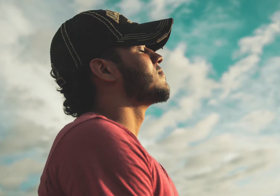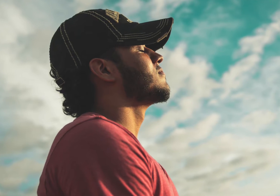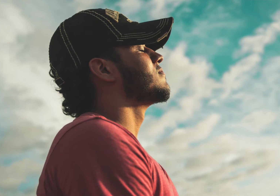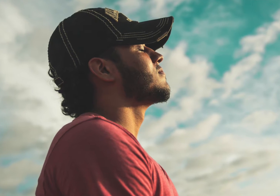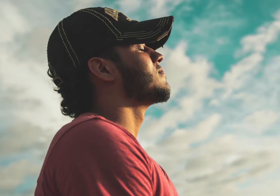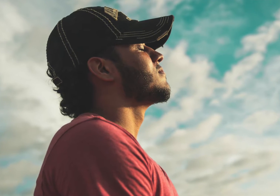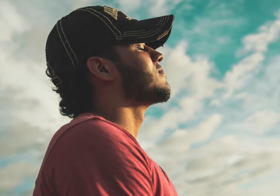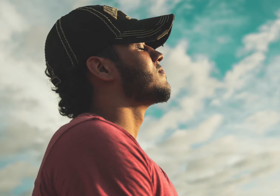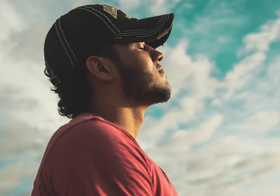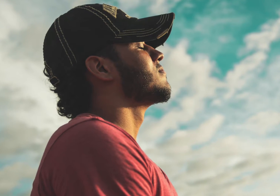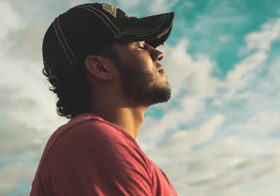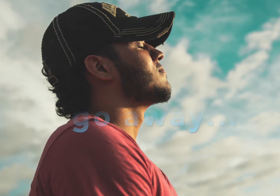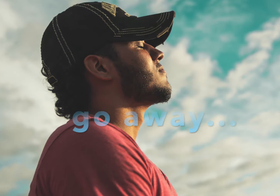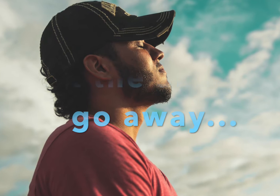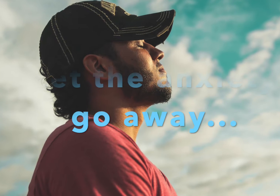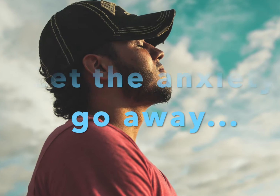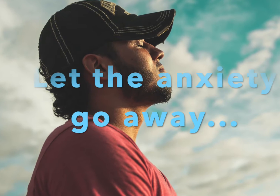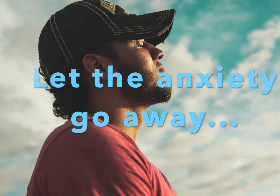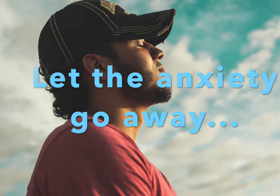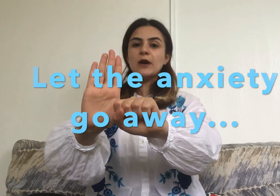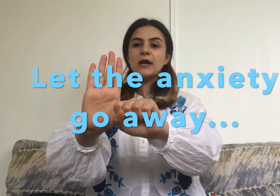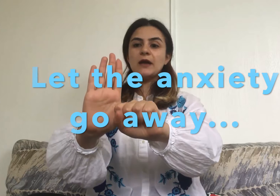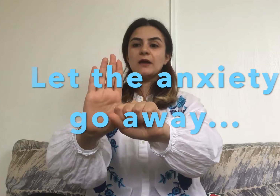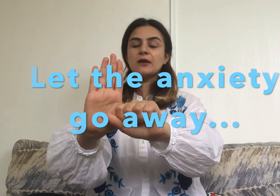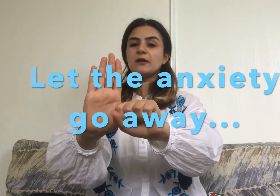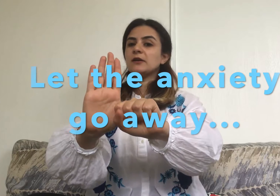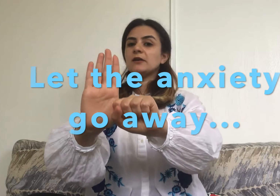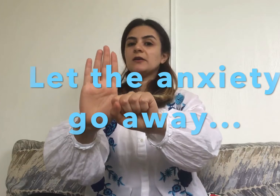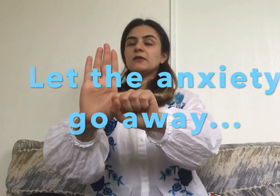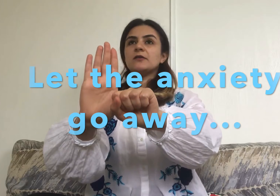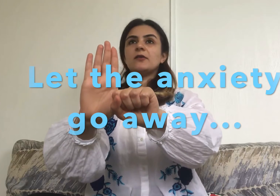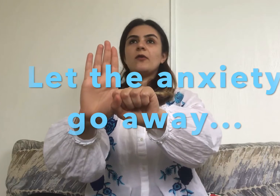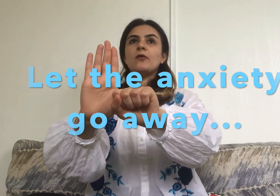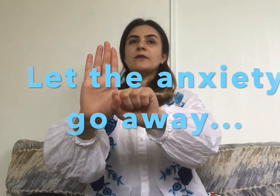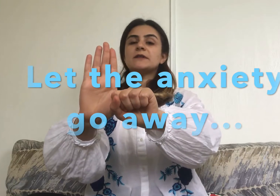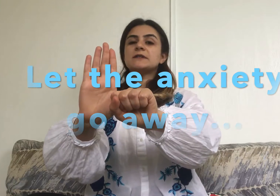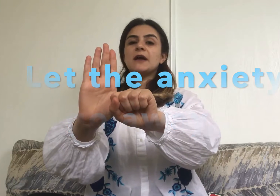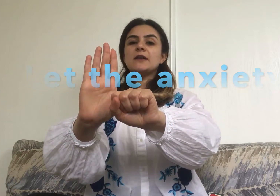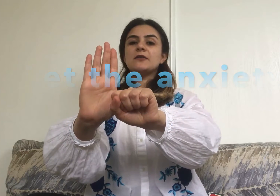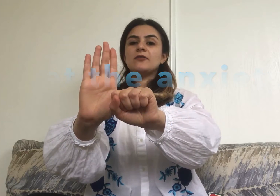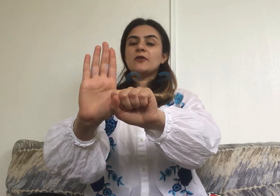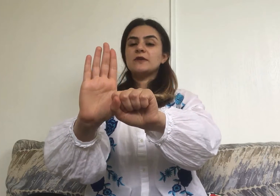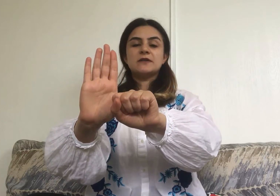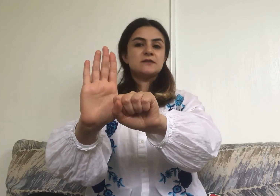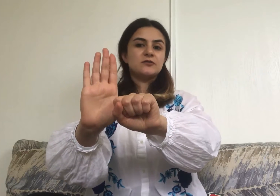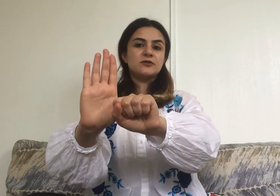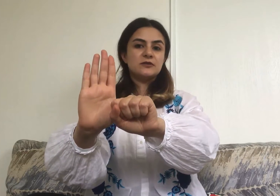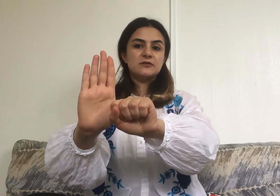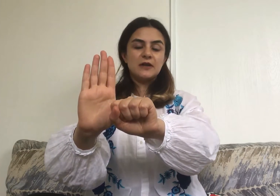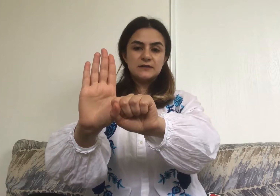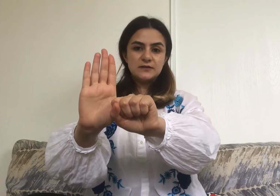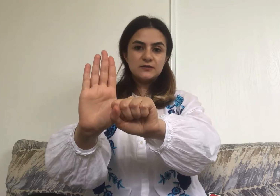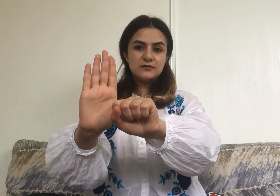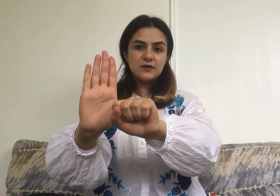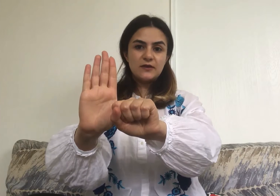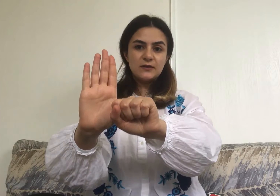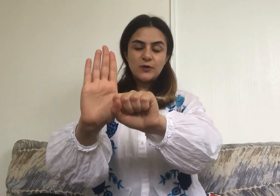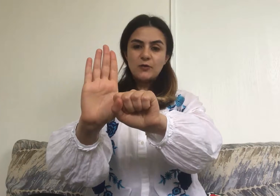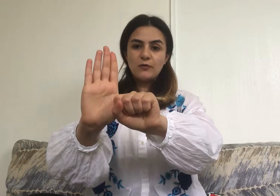So let all your anxiety go away. All the anxiety around the uncertainty that we go